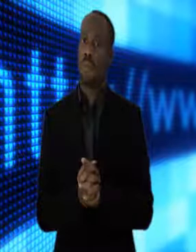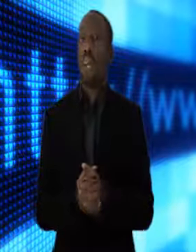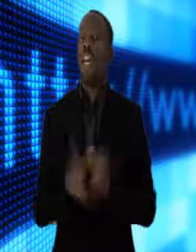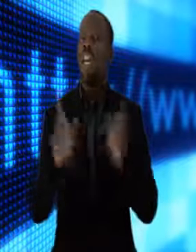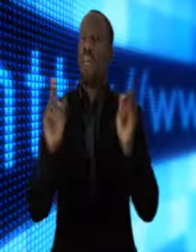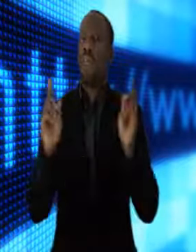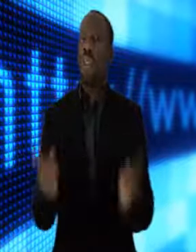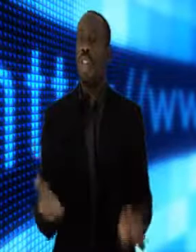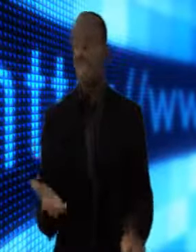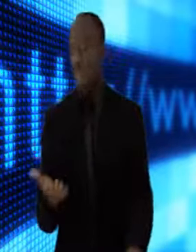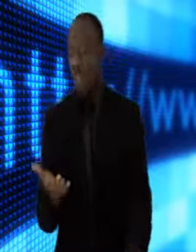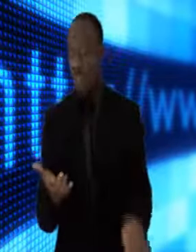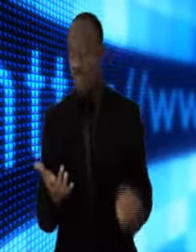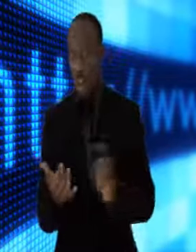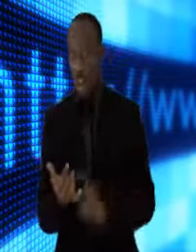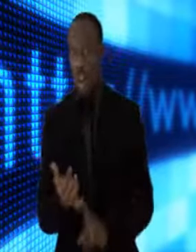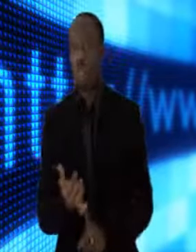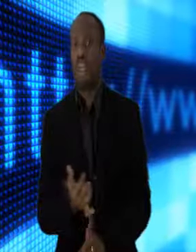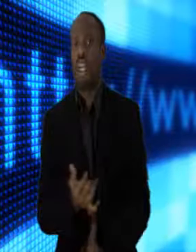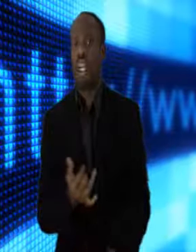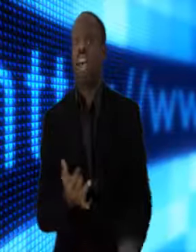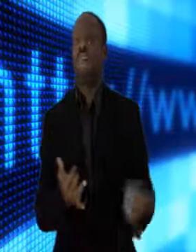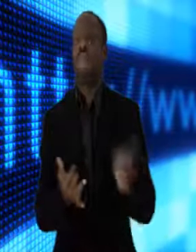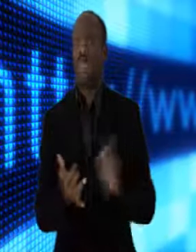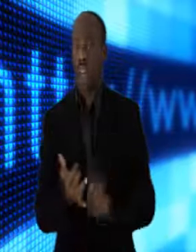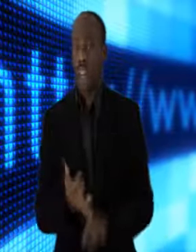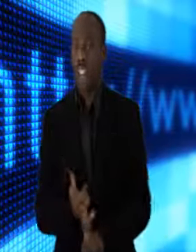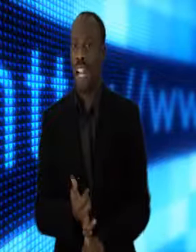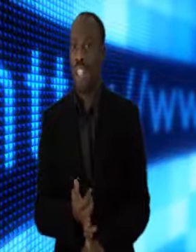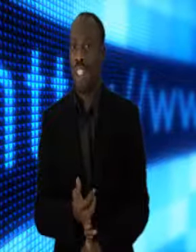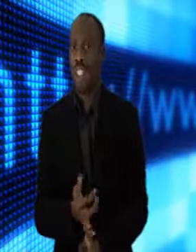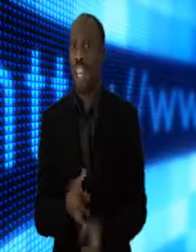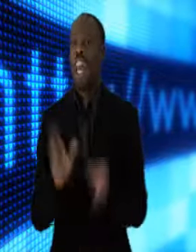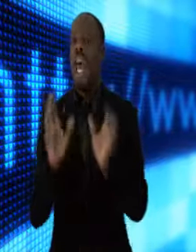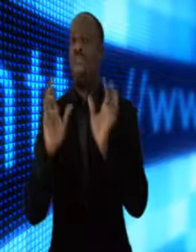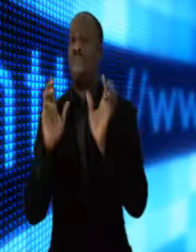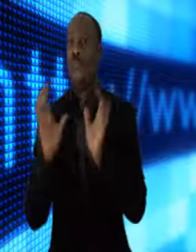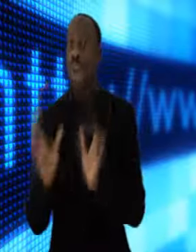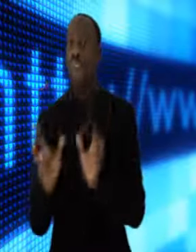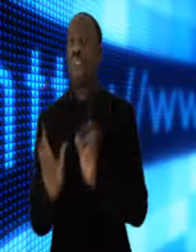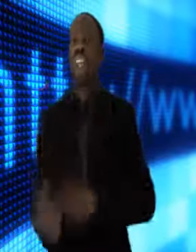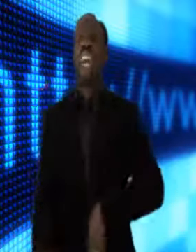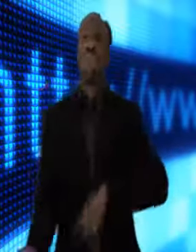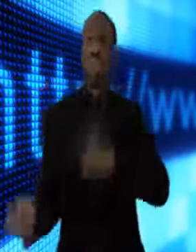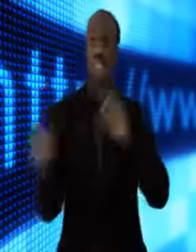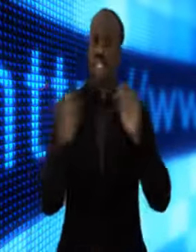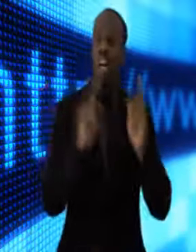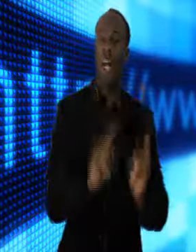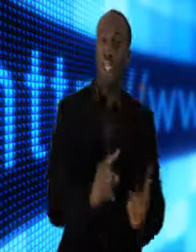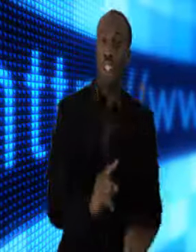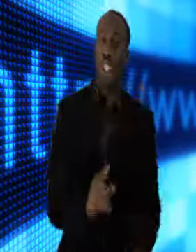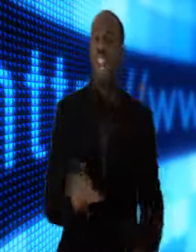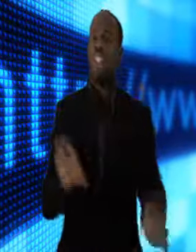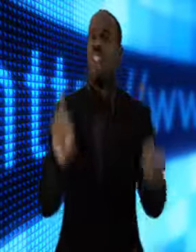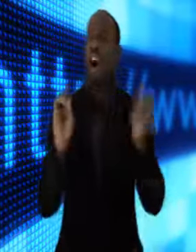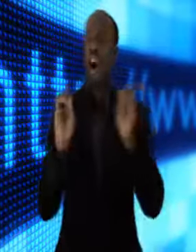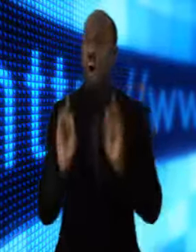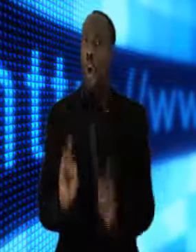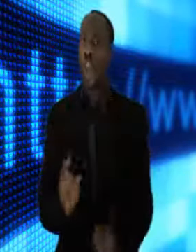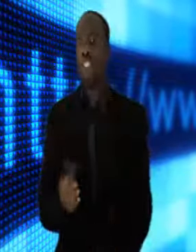If you see people who are very confident, very intelligent, and very good at influencing others, they always